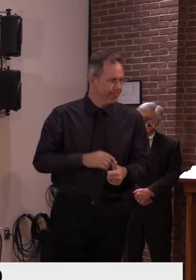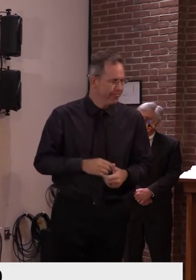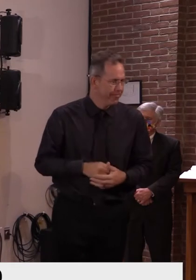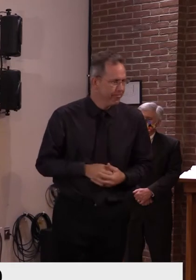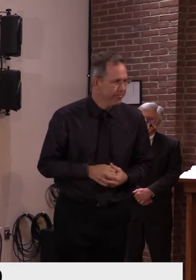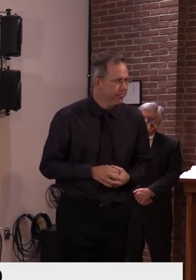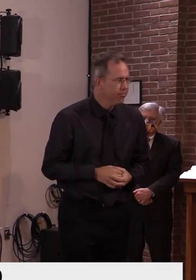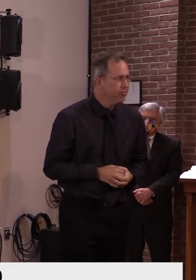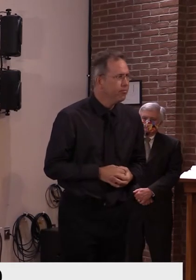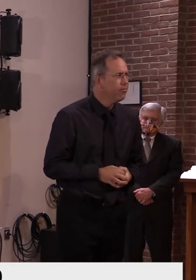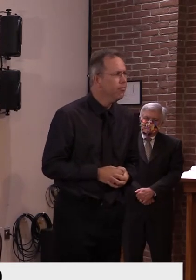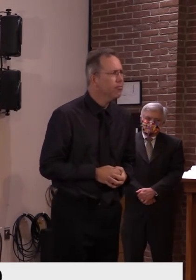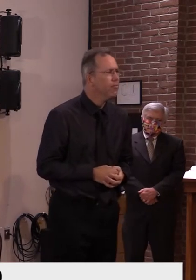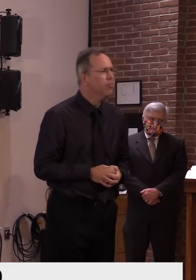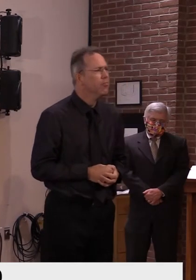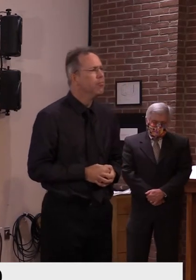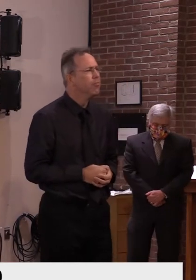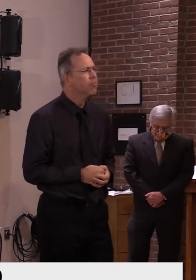Wilson.